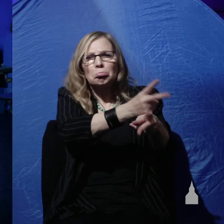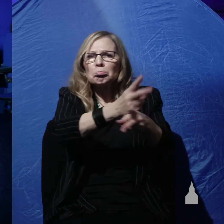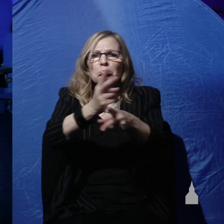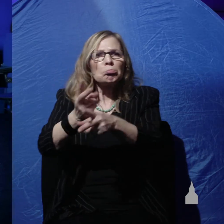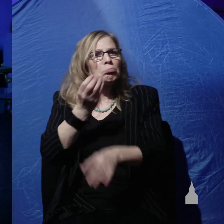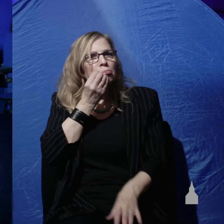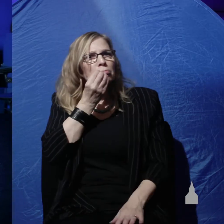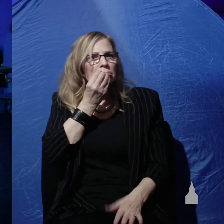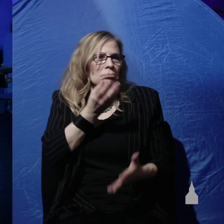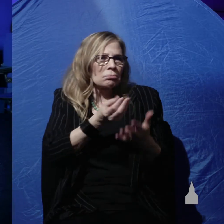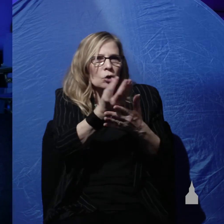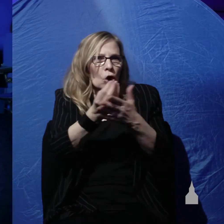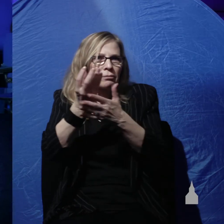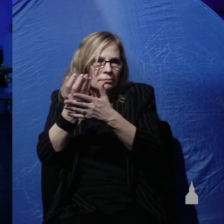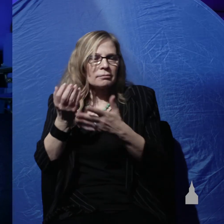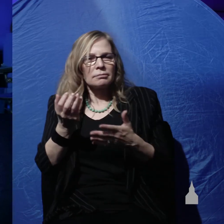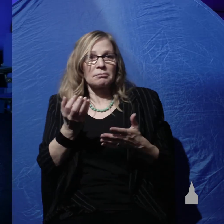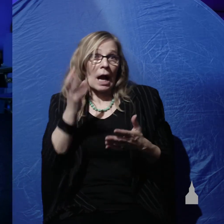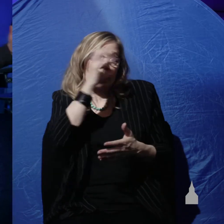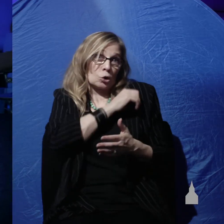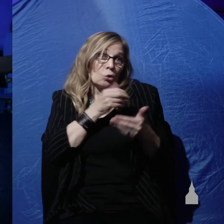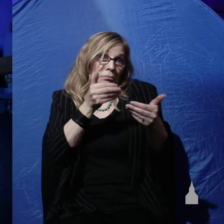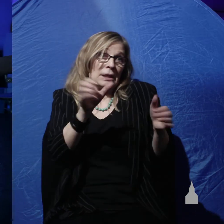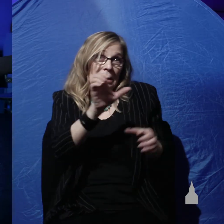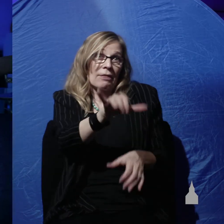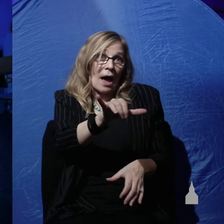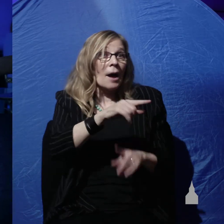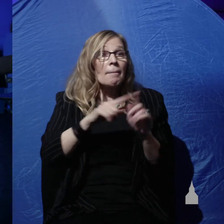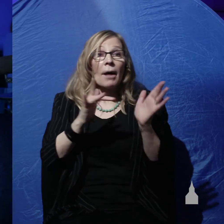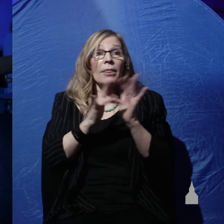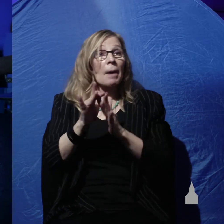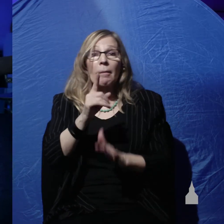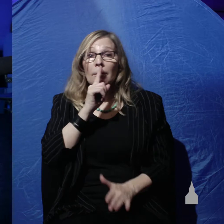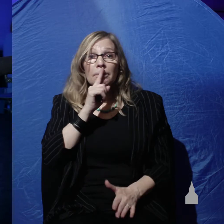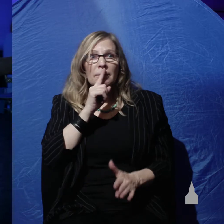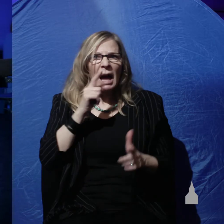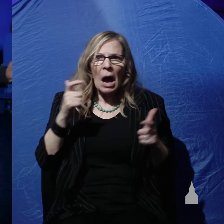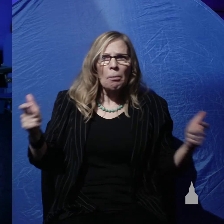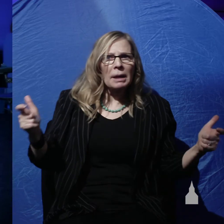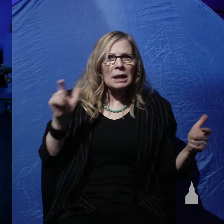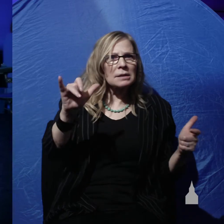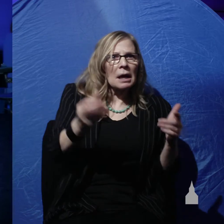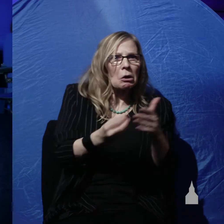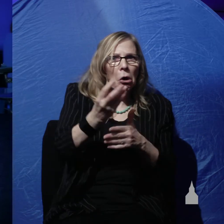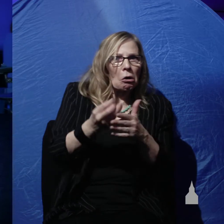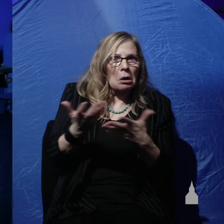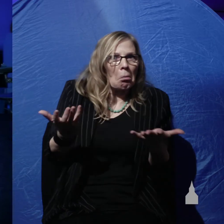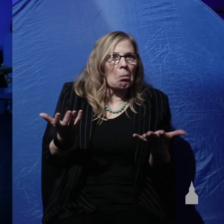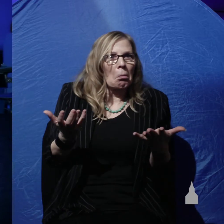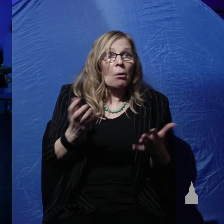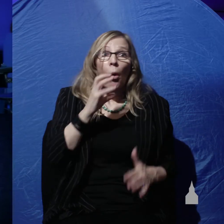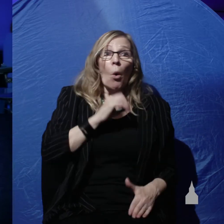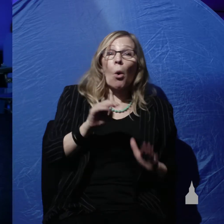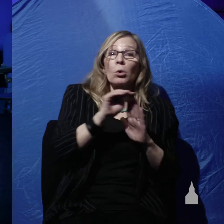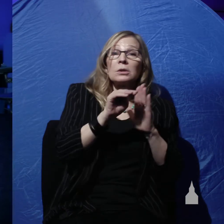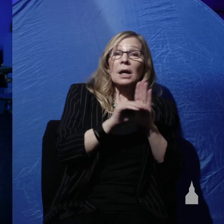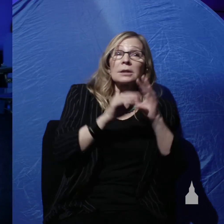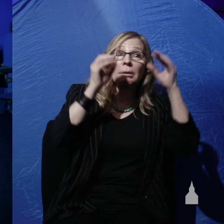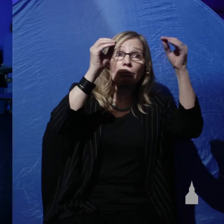I assume he did. But the Bible doesn't tell us how big the garden was. That Old Testament professor he